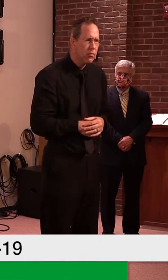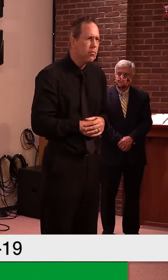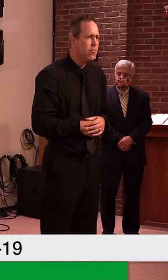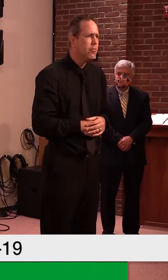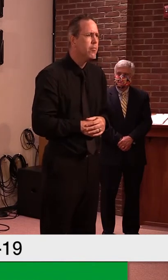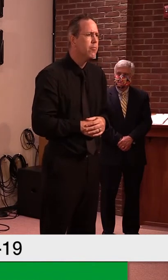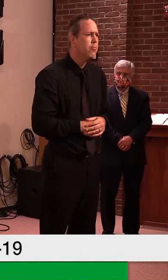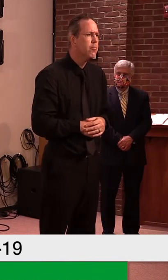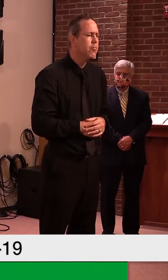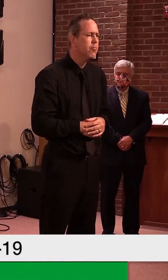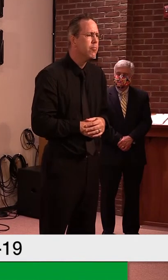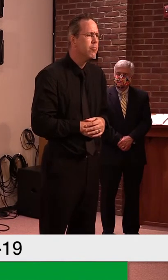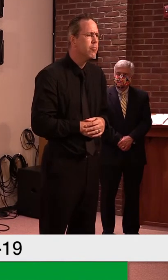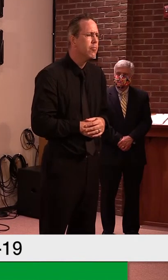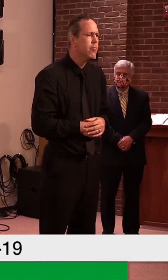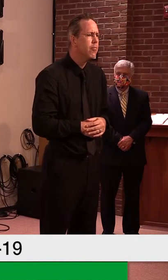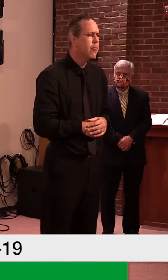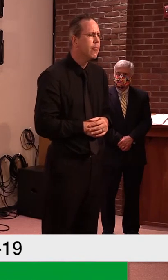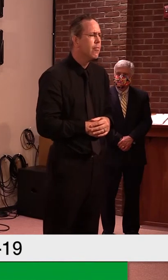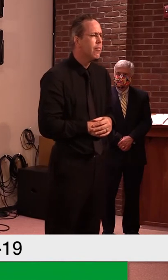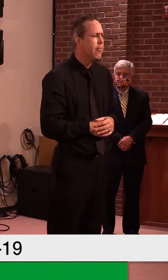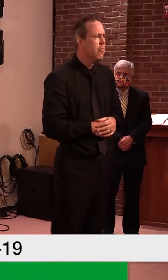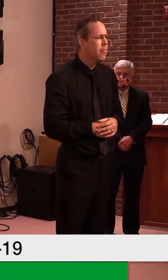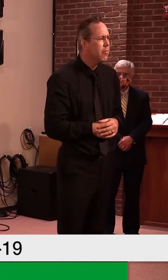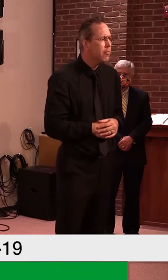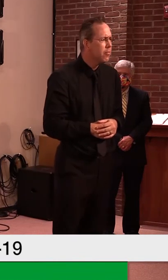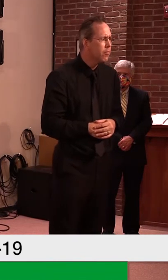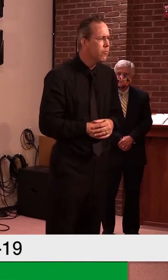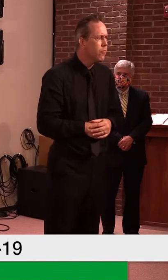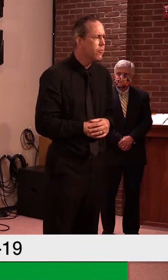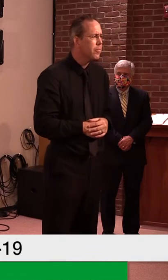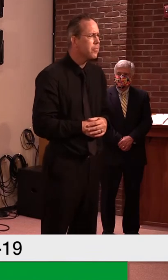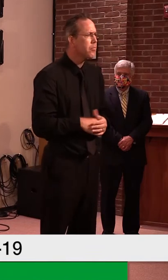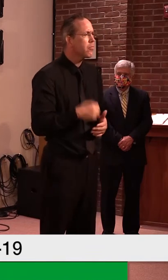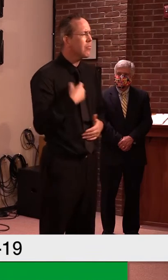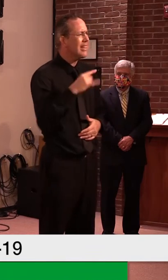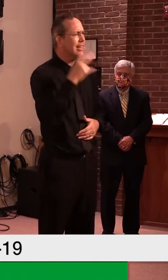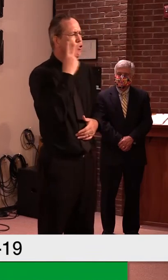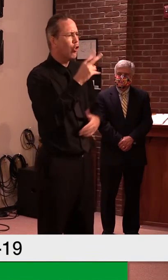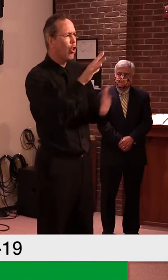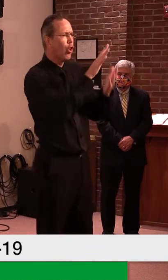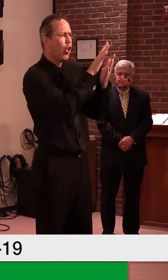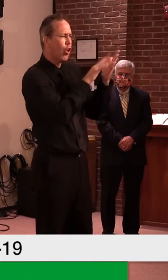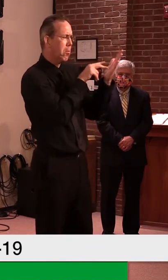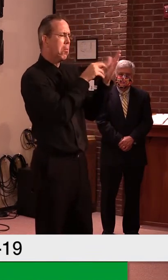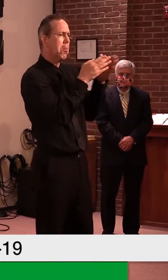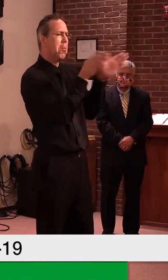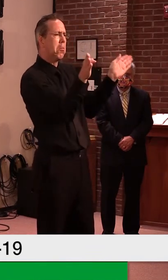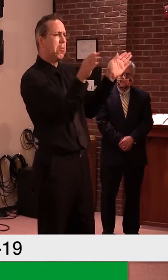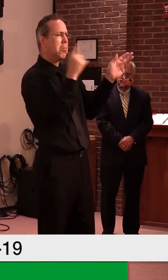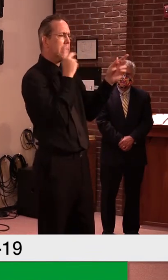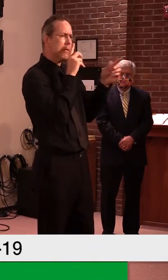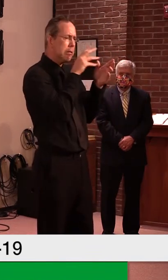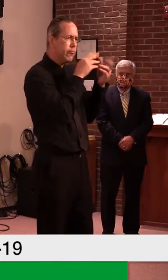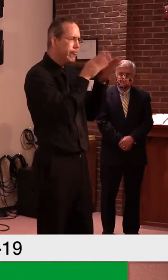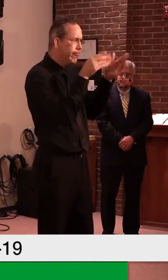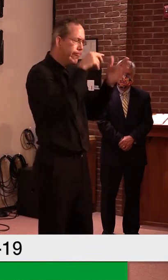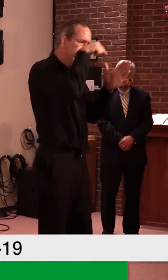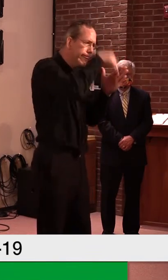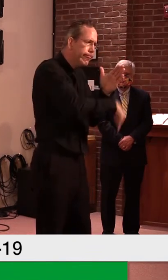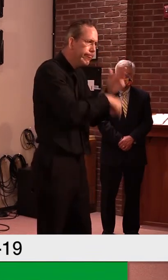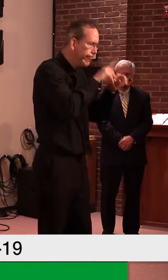um, Tim, but I wonder how granular they, they got. What, what taxes were the, uh, or Vermonters willing to accept?